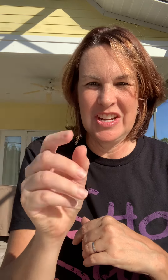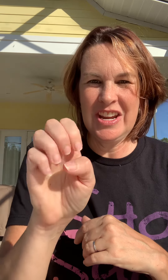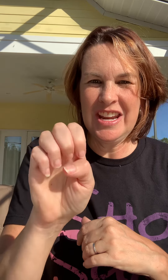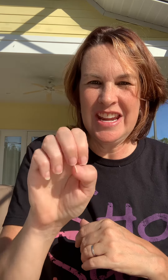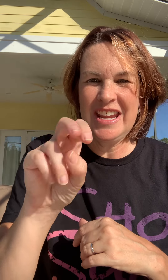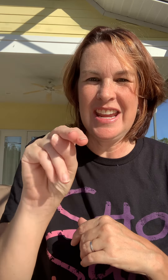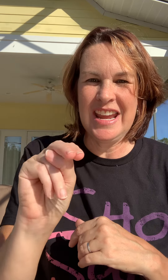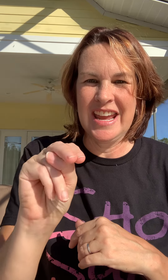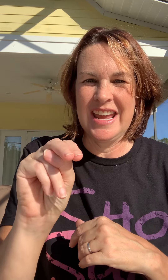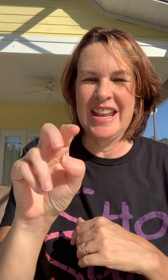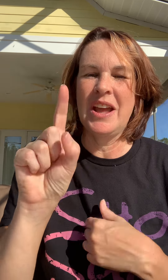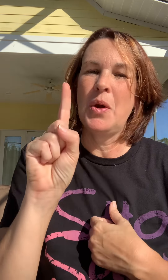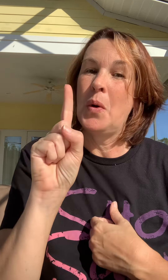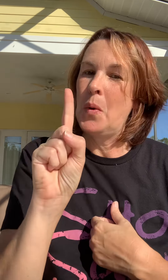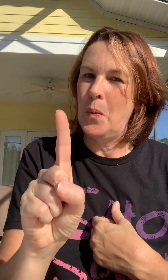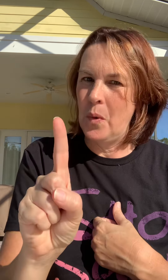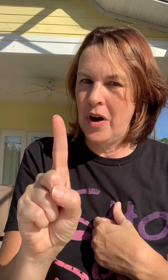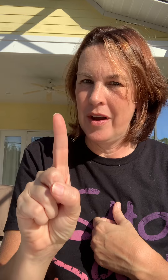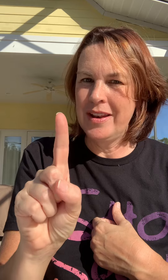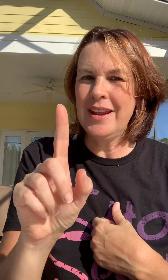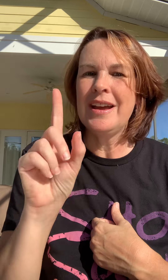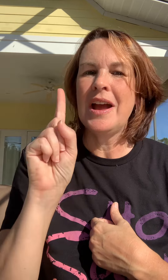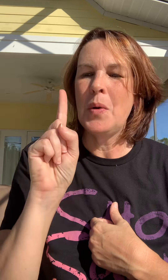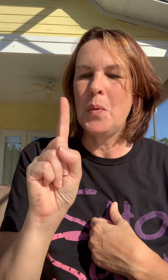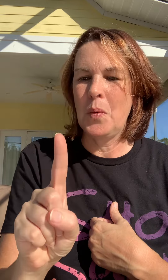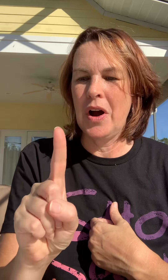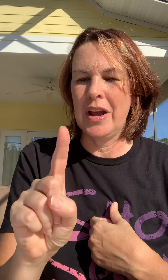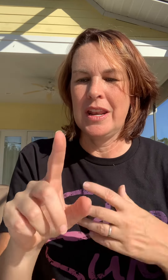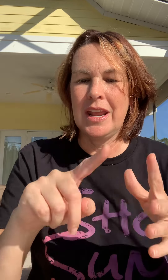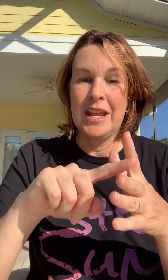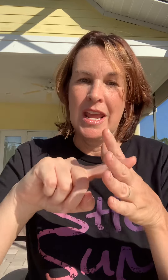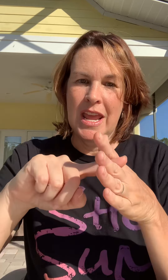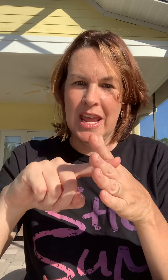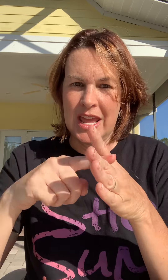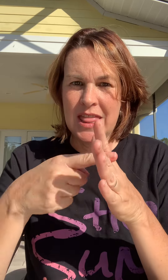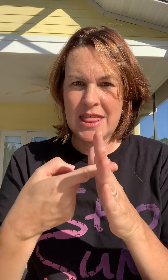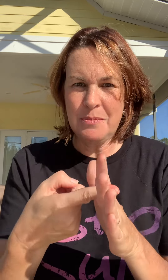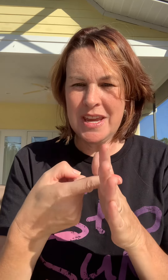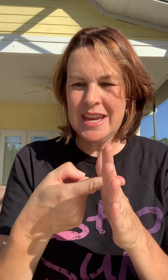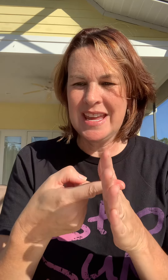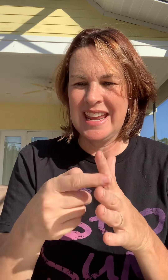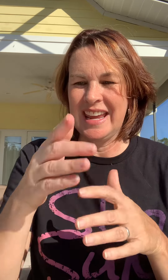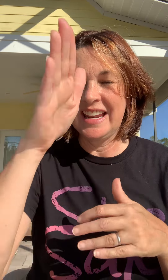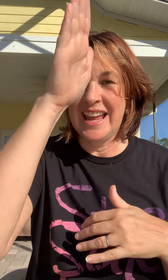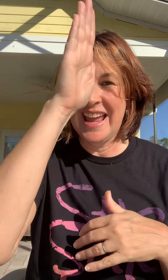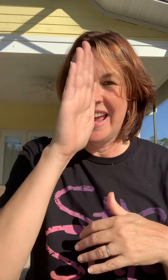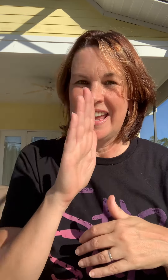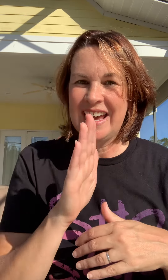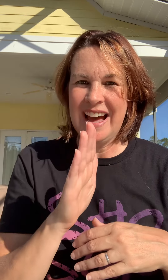-E-N 1-1. In the beginning, God